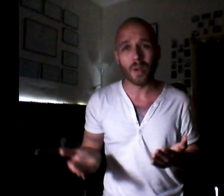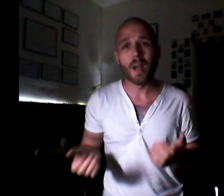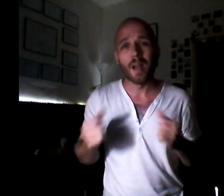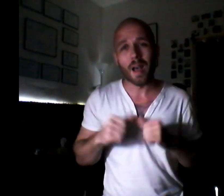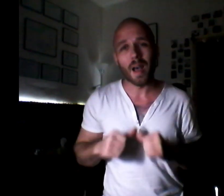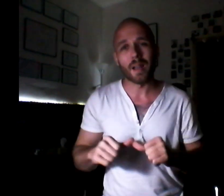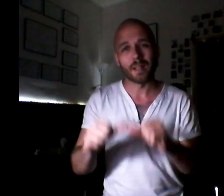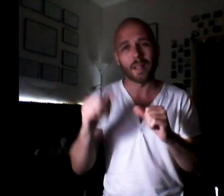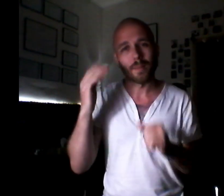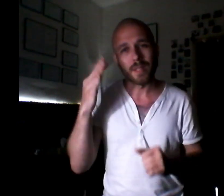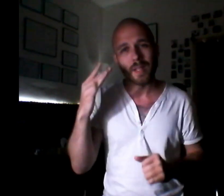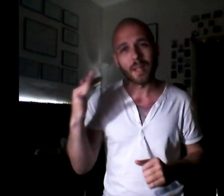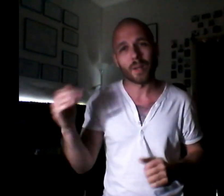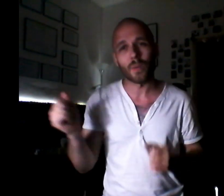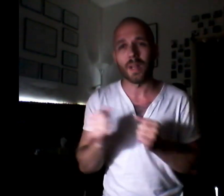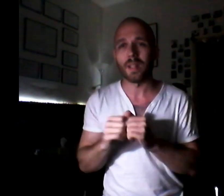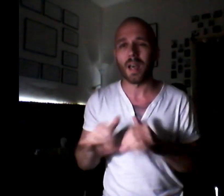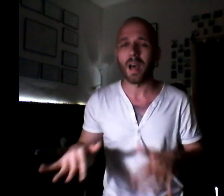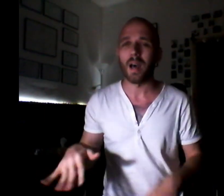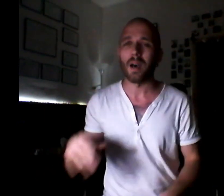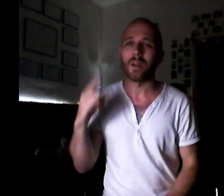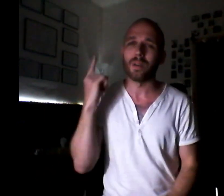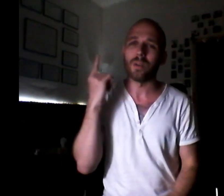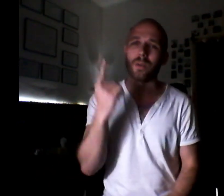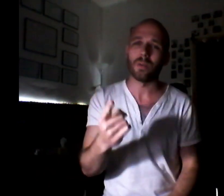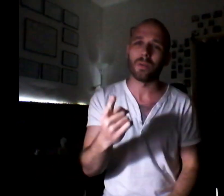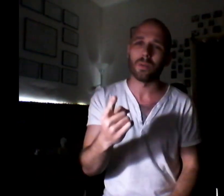do I'll keep singing without you